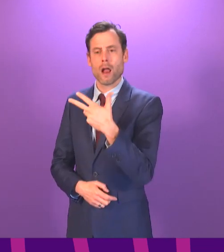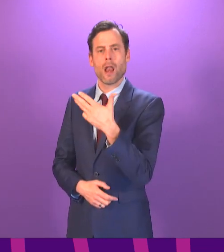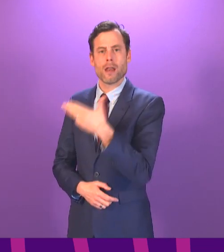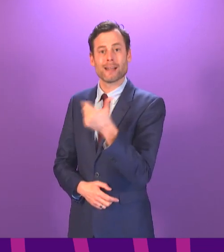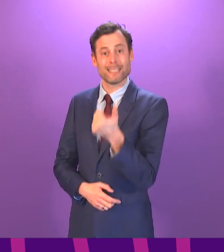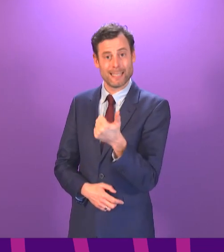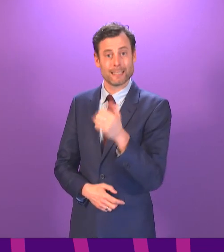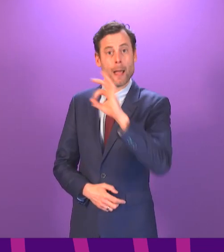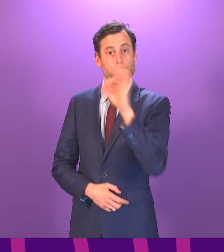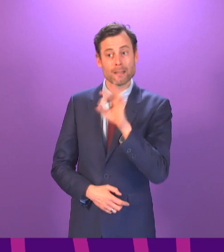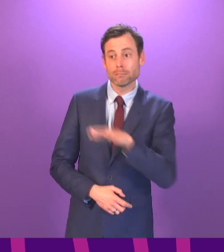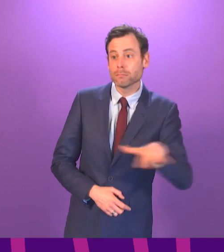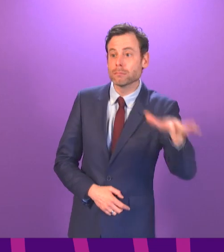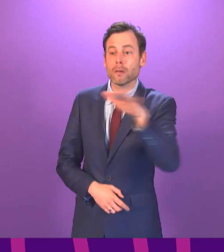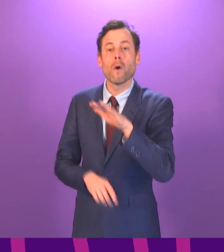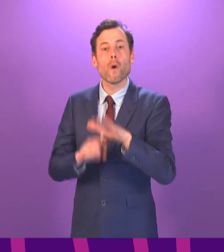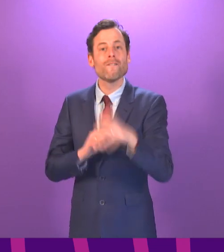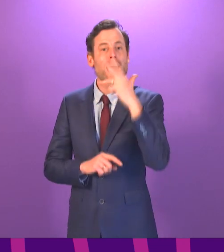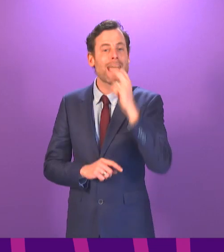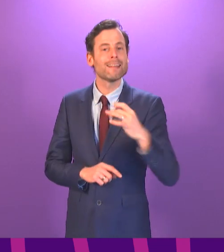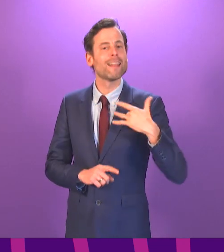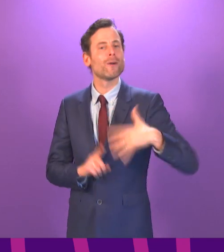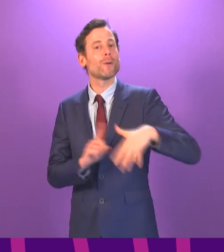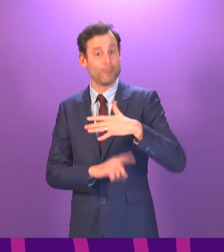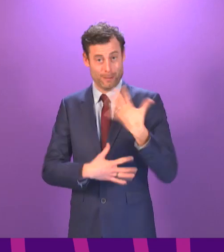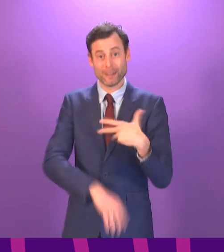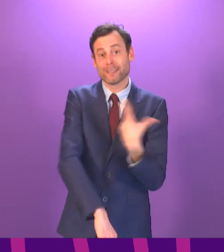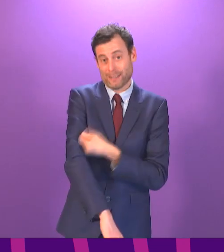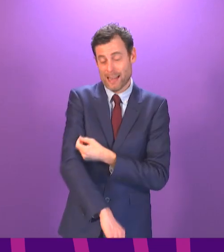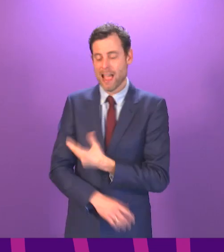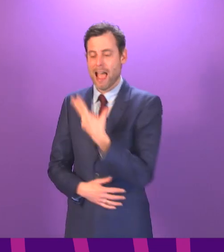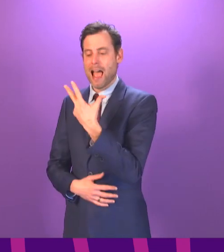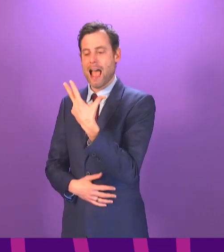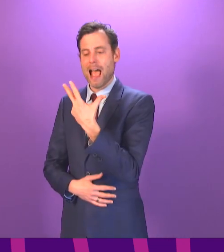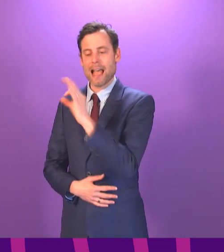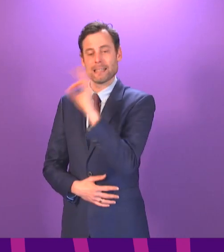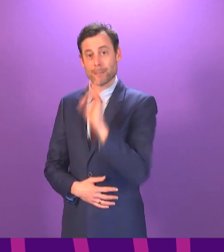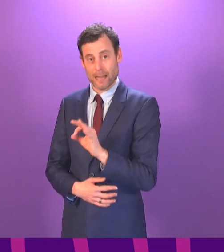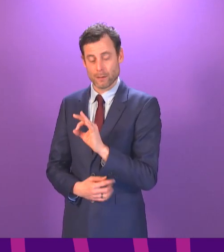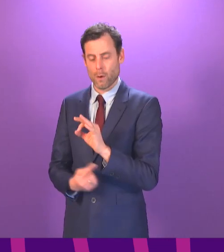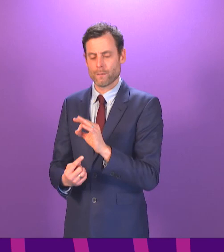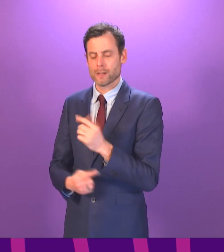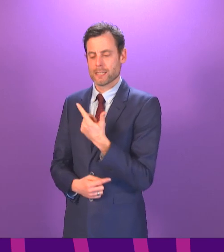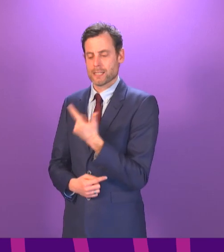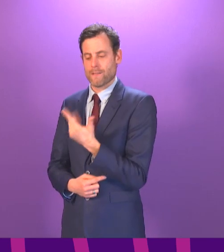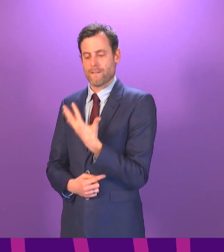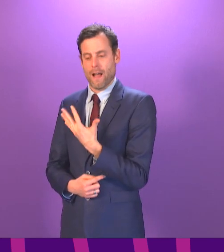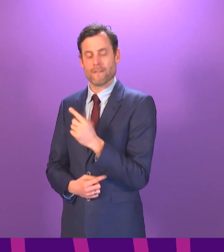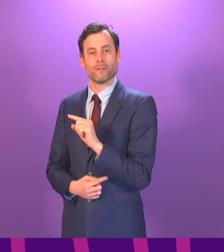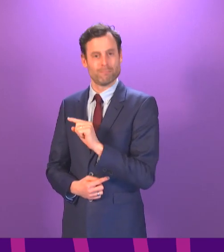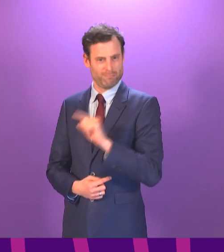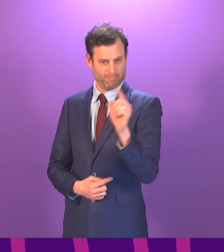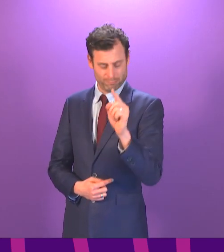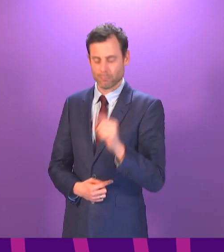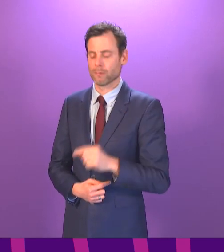have also now had the first dose together with 80% of 75 to 79 year olds and 45% of those